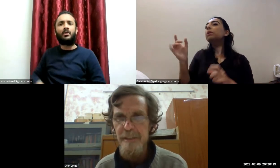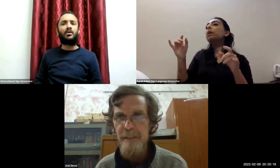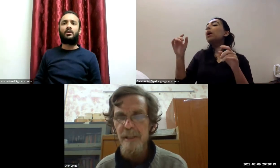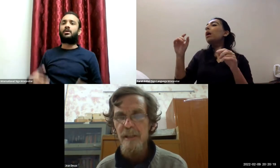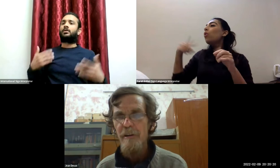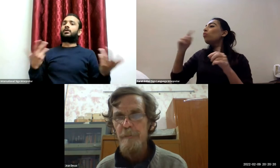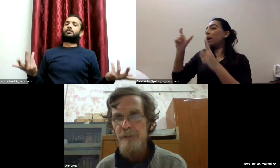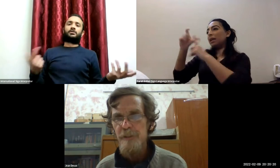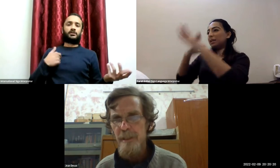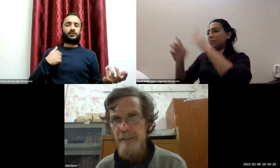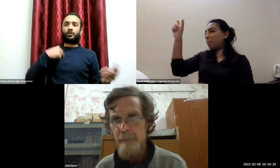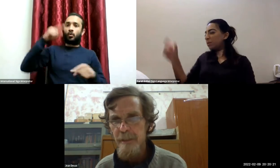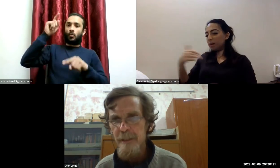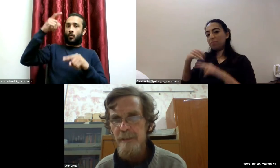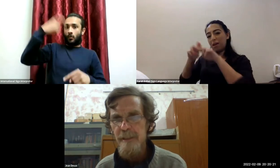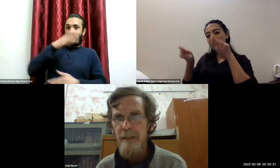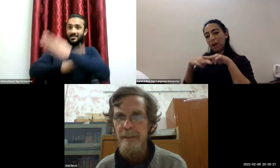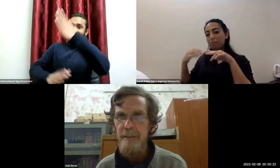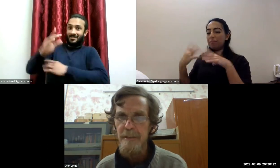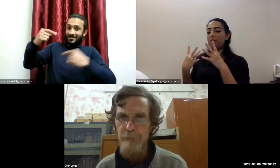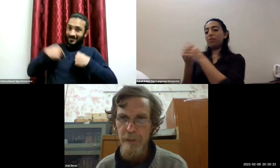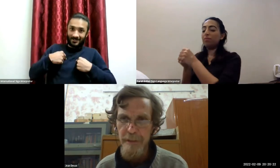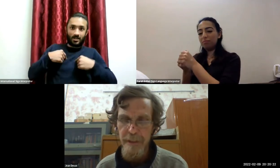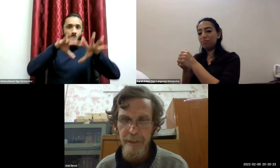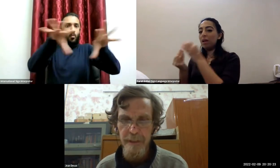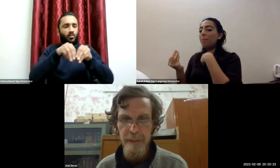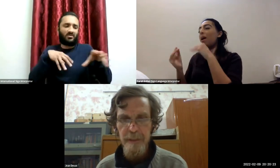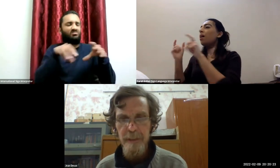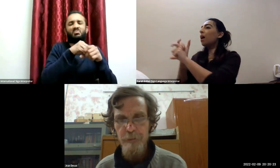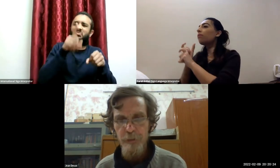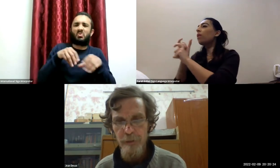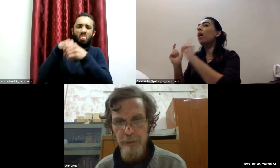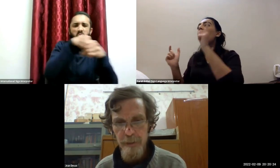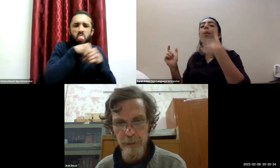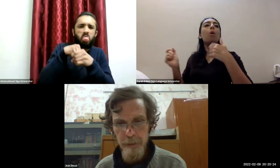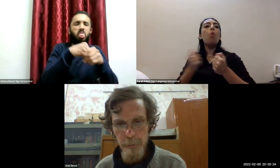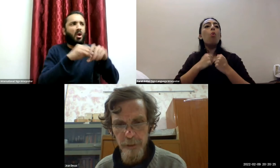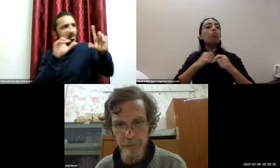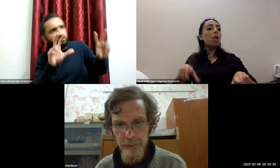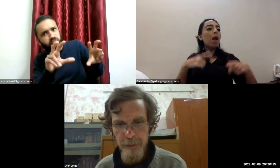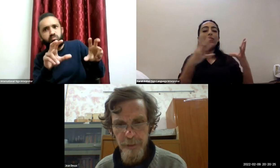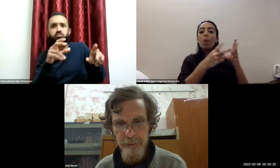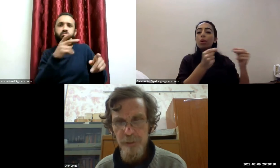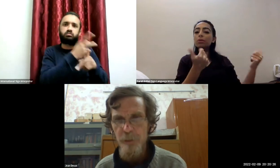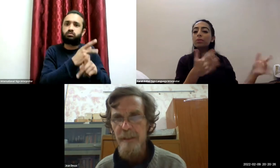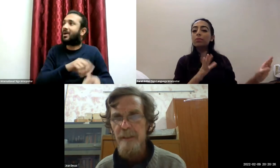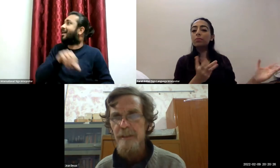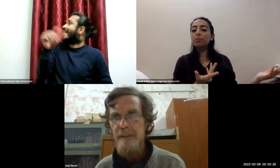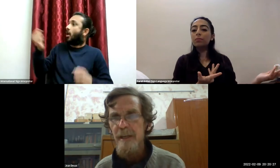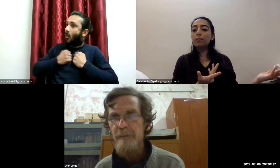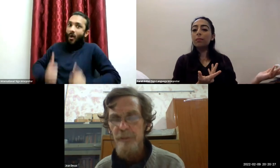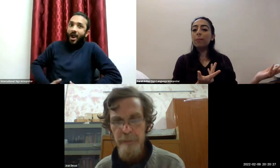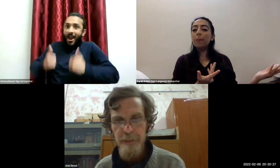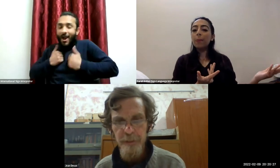needs of persons with disabilities like need for health care need for special facilities and so on